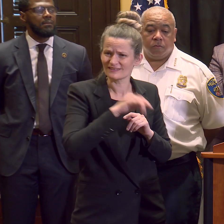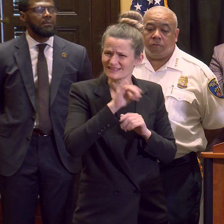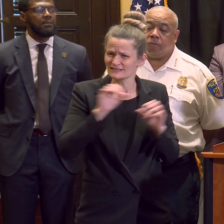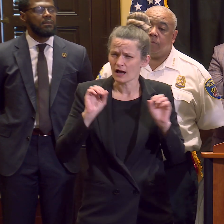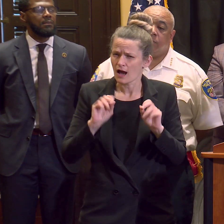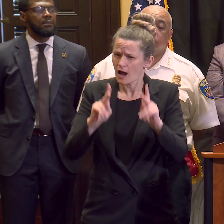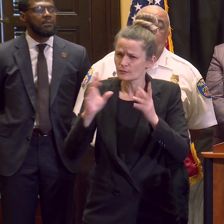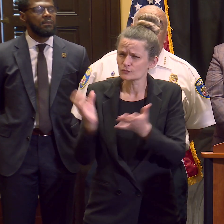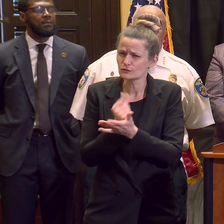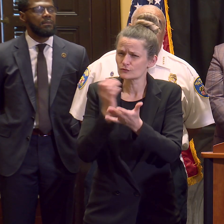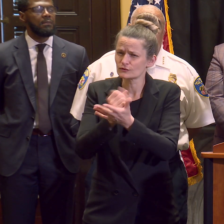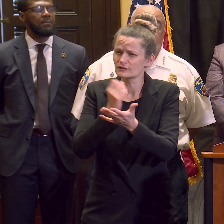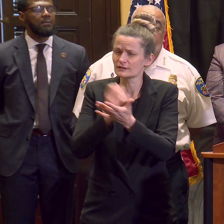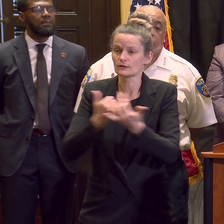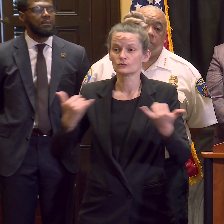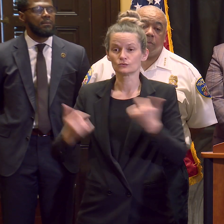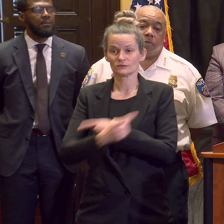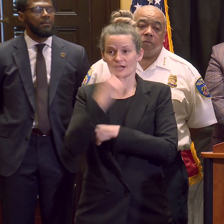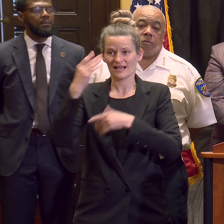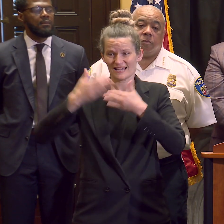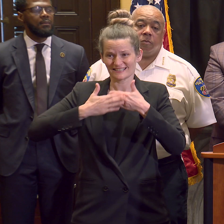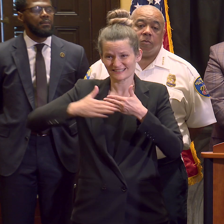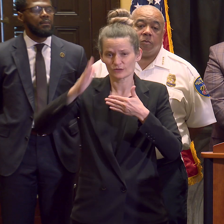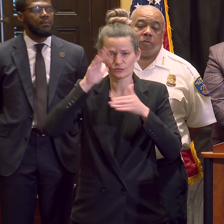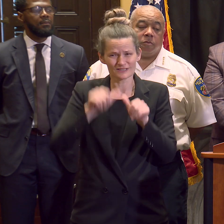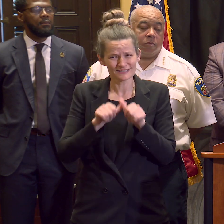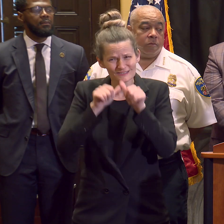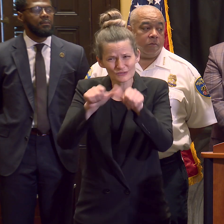date and what we will continue to do, which is the work.